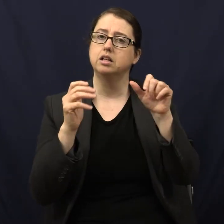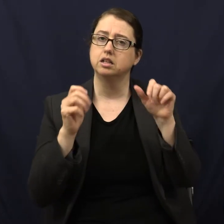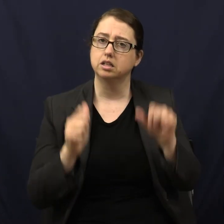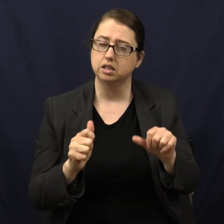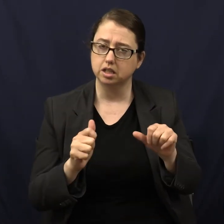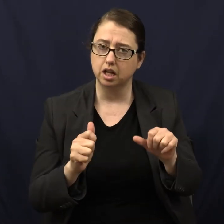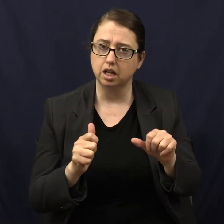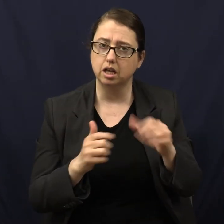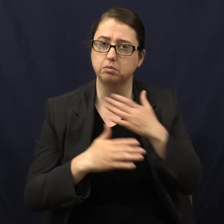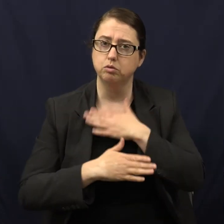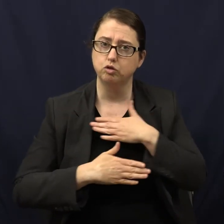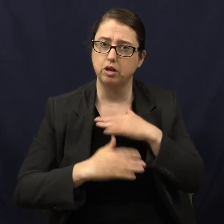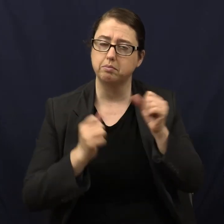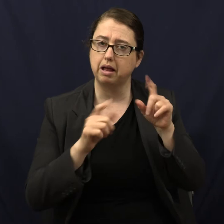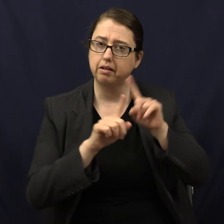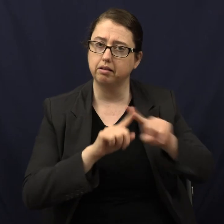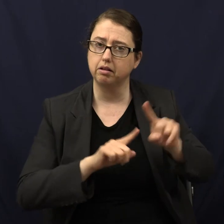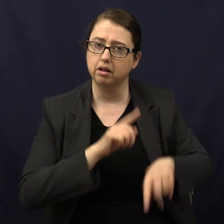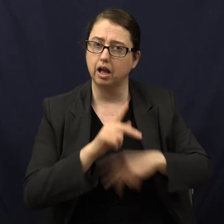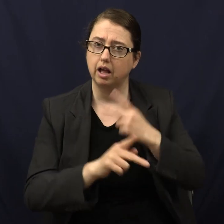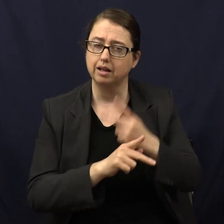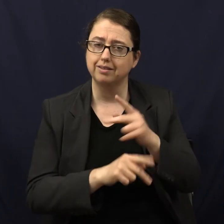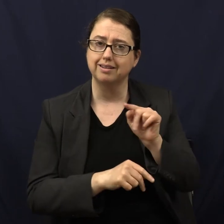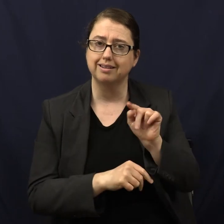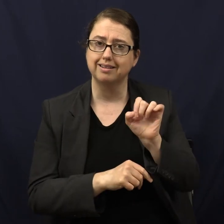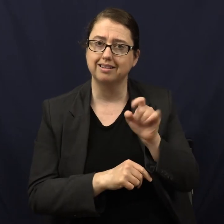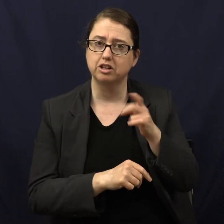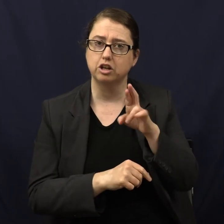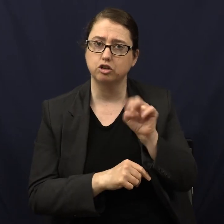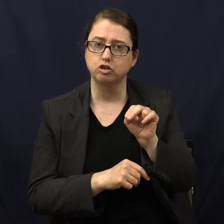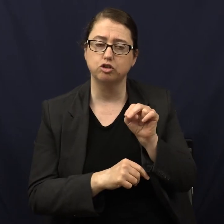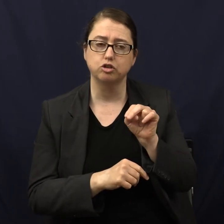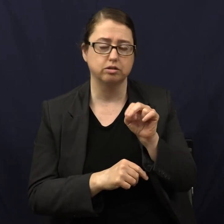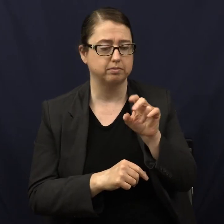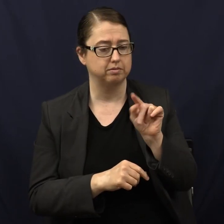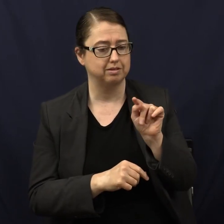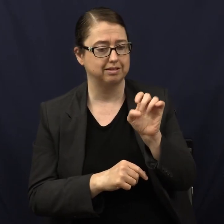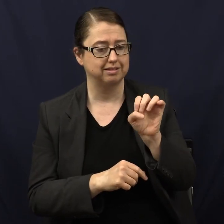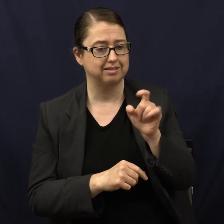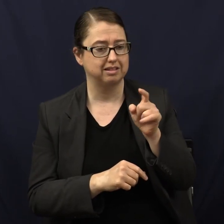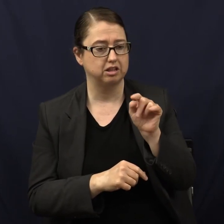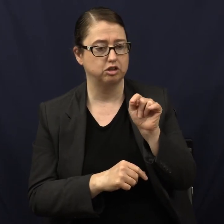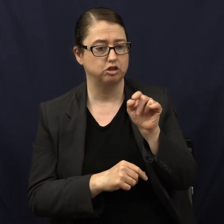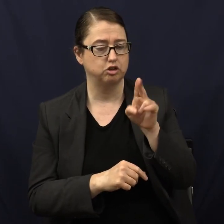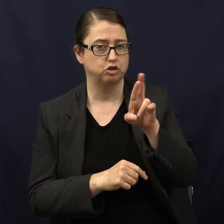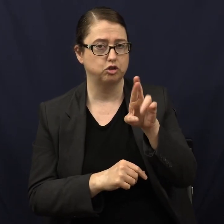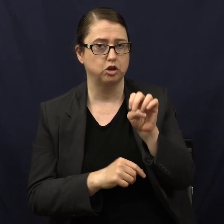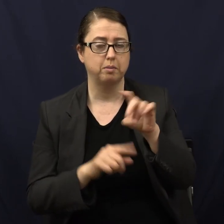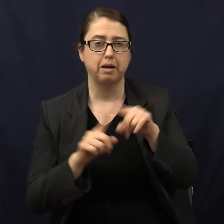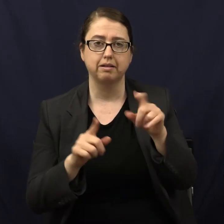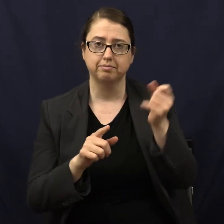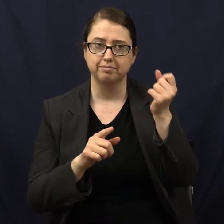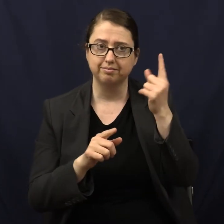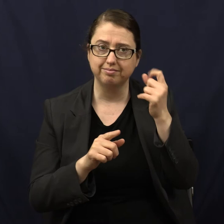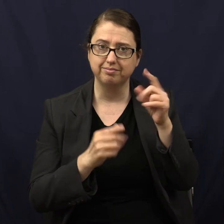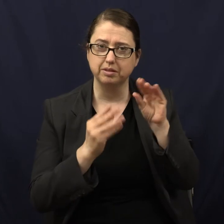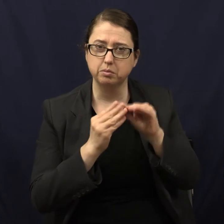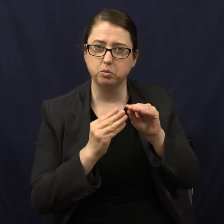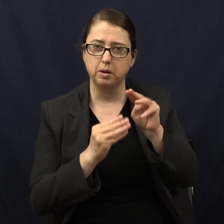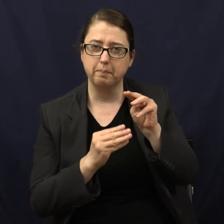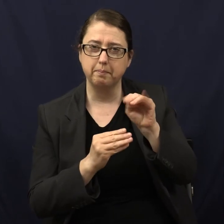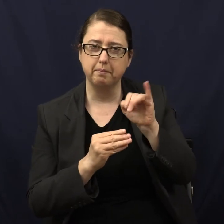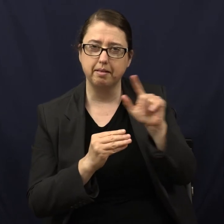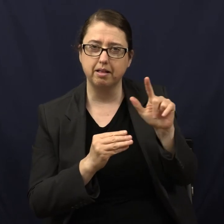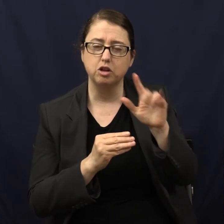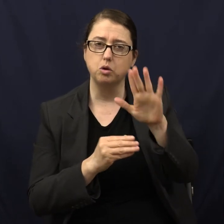can discriminate between less than a millimeter? You know that? Your hand is